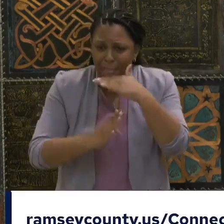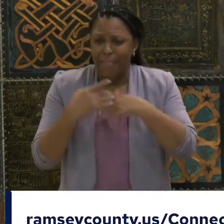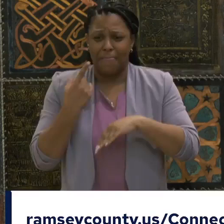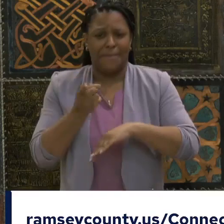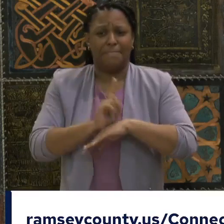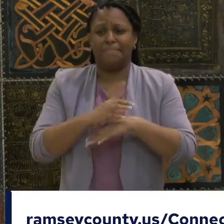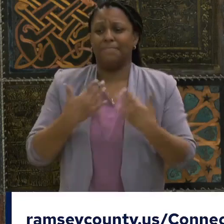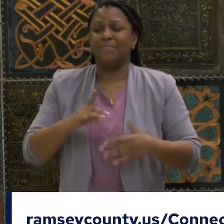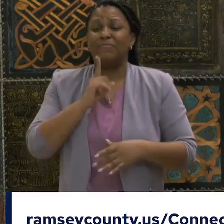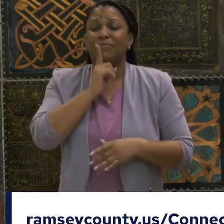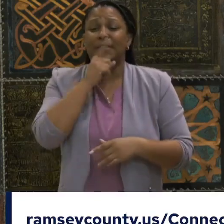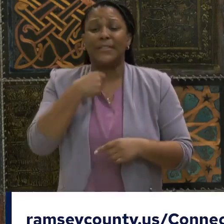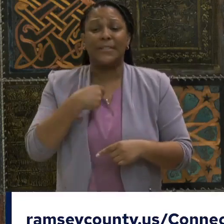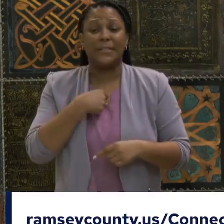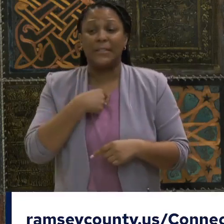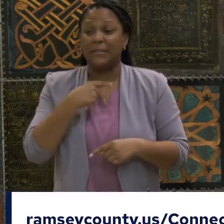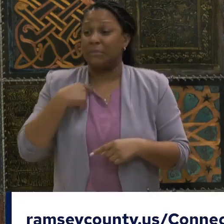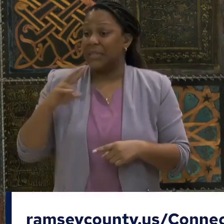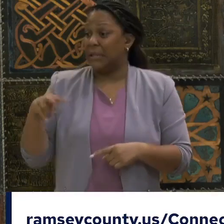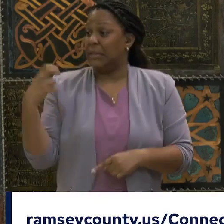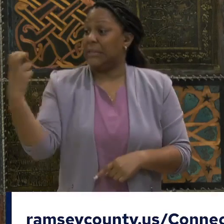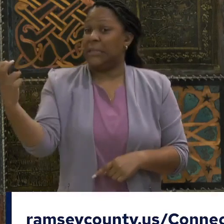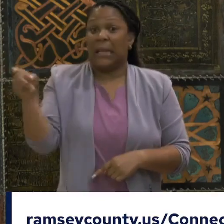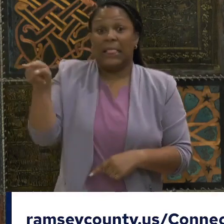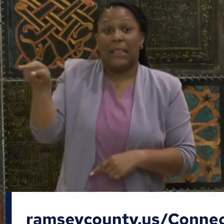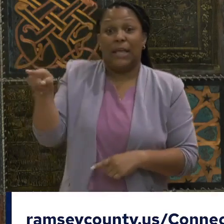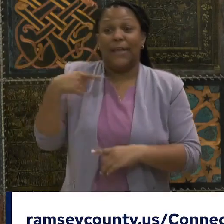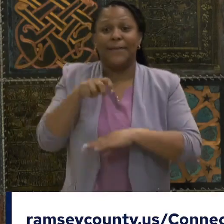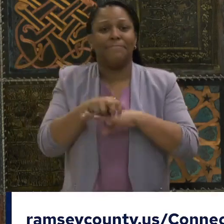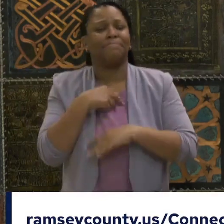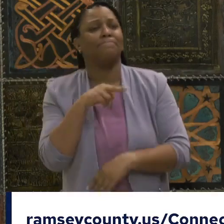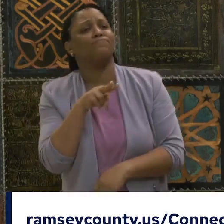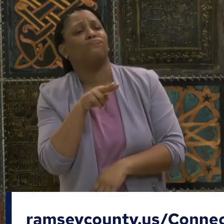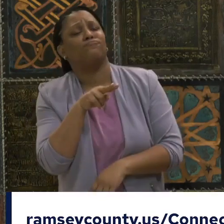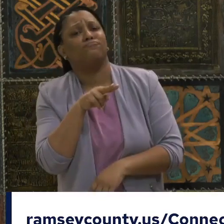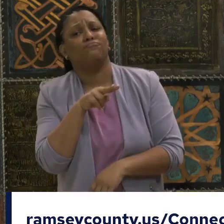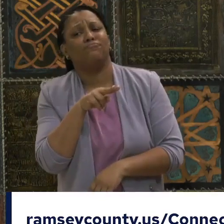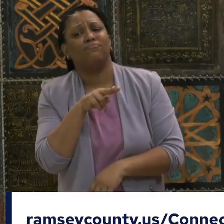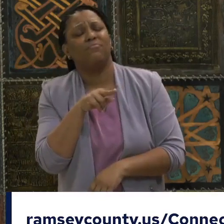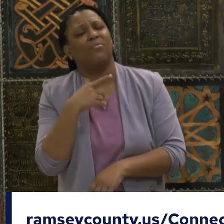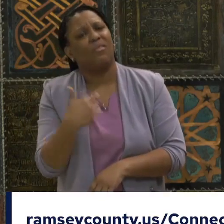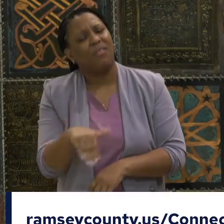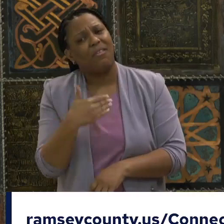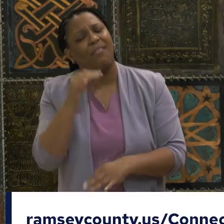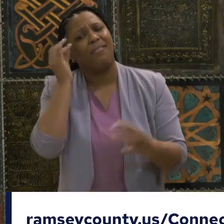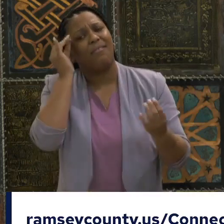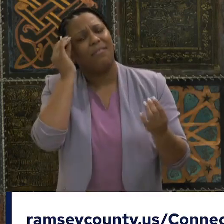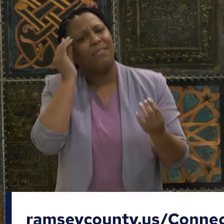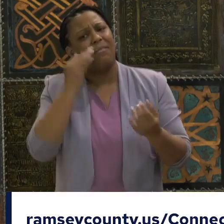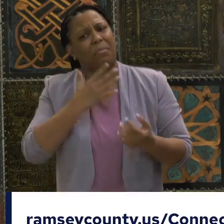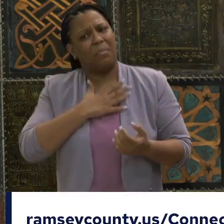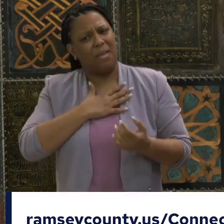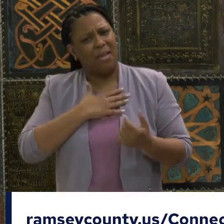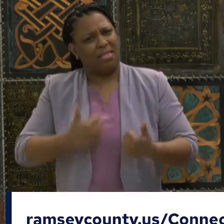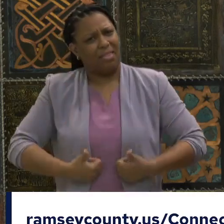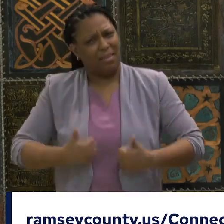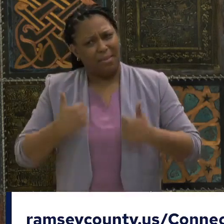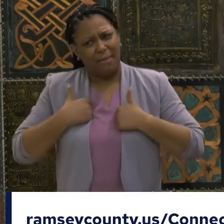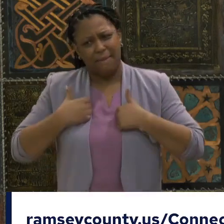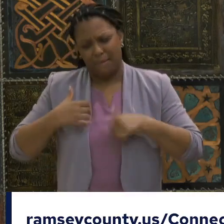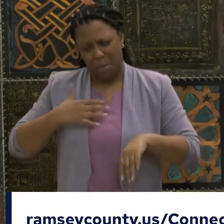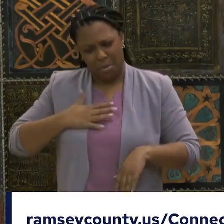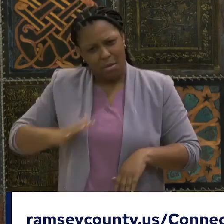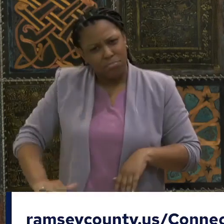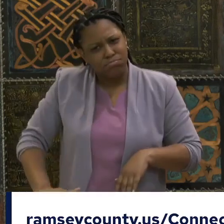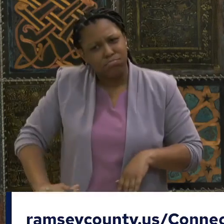I was very nostalgic because I thought about my own upbringing and how this work is actually really personal to me. And also, it